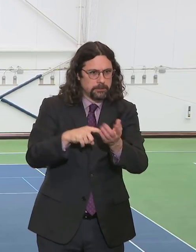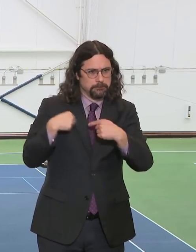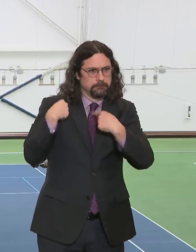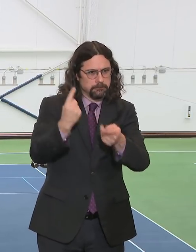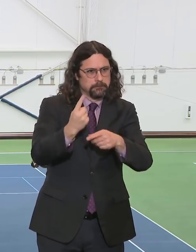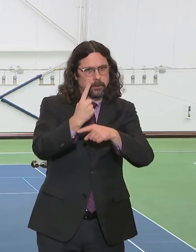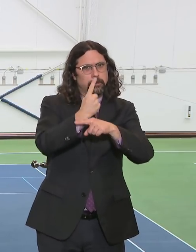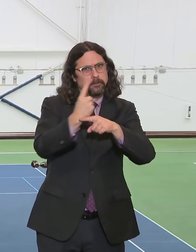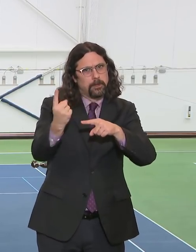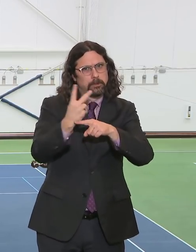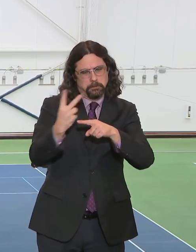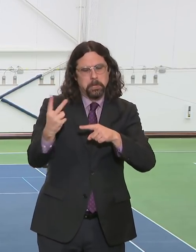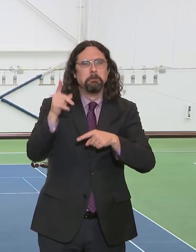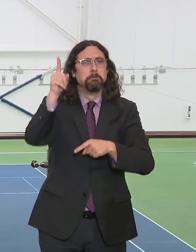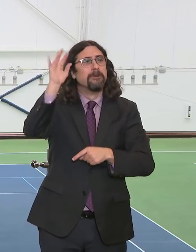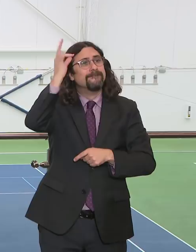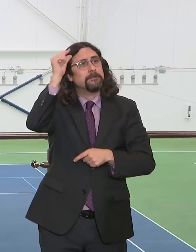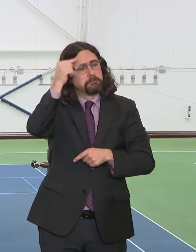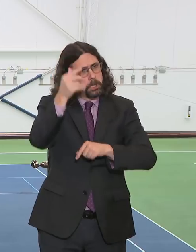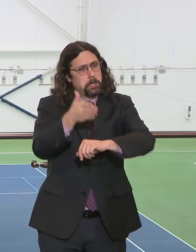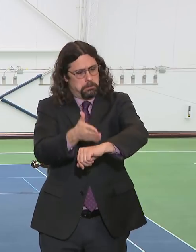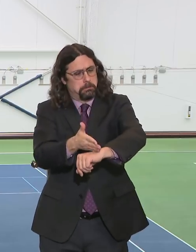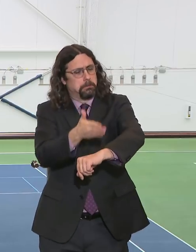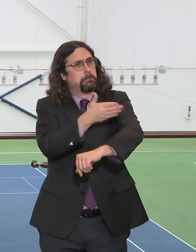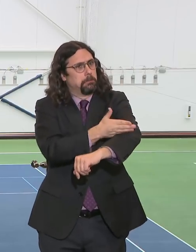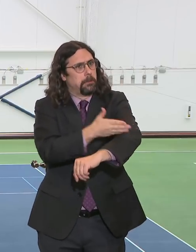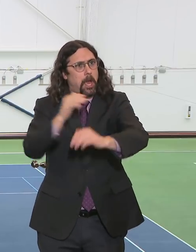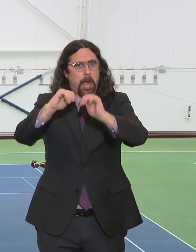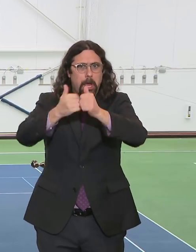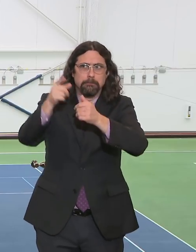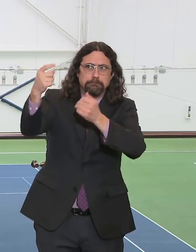cabinet officers who have been a part of this effort, especially thank FEMA.